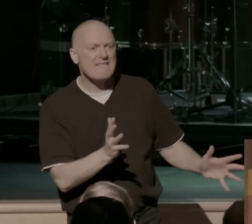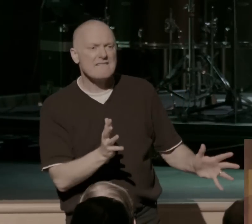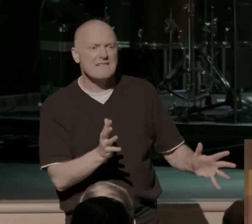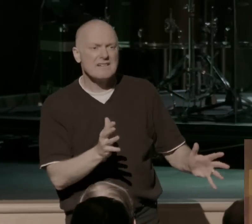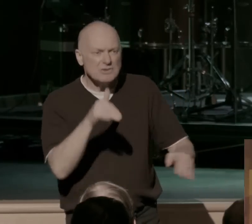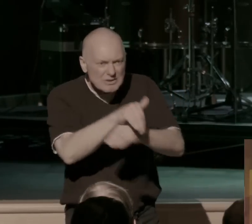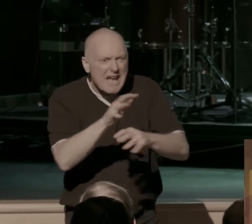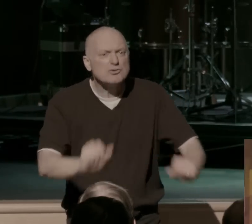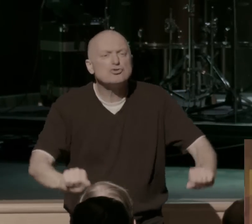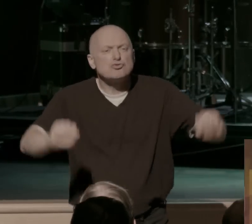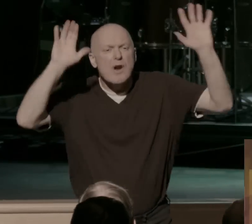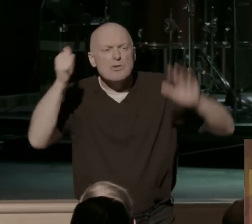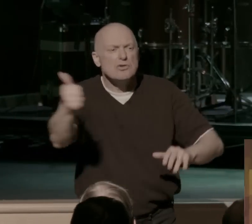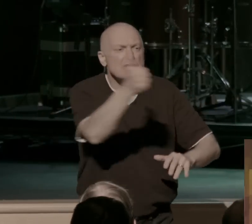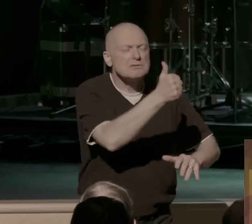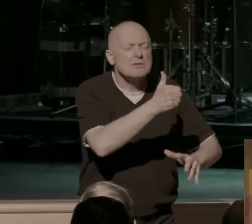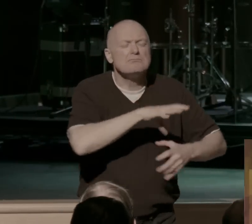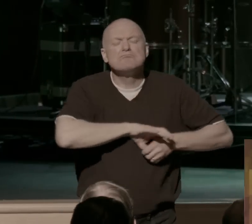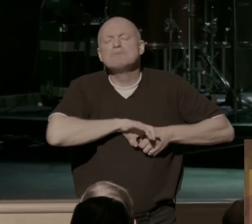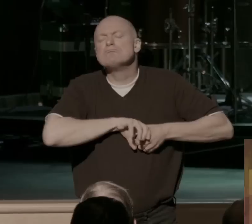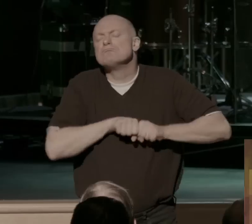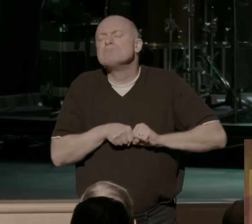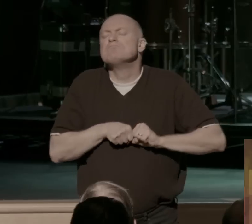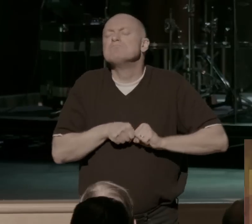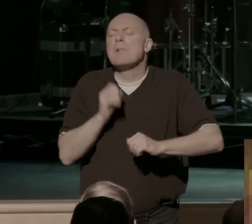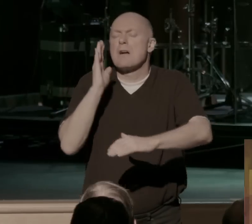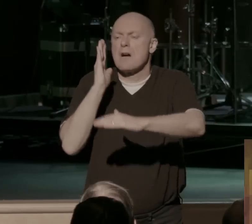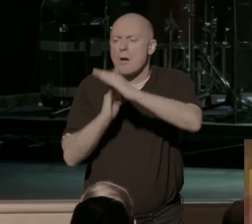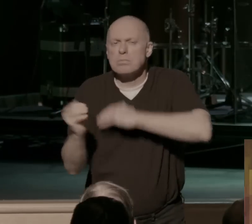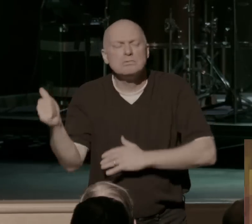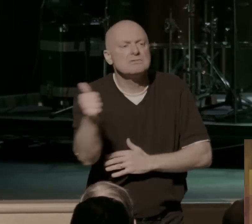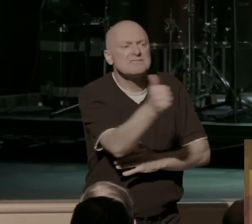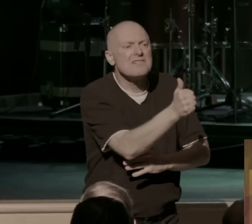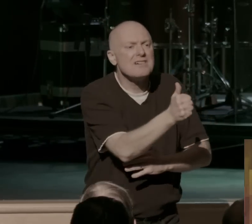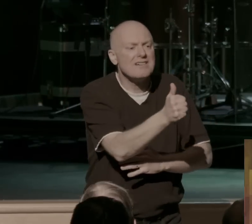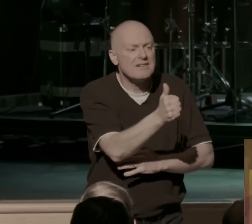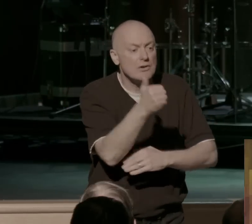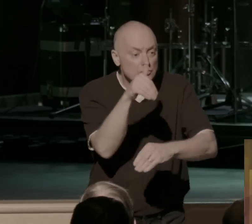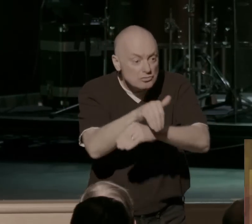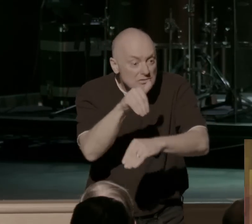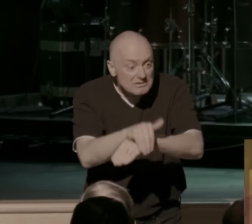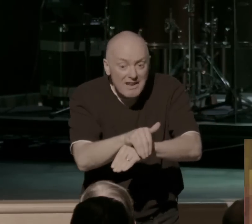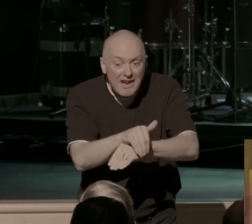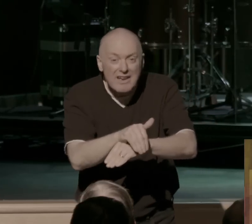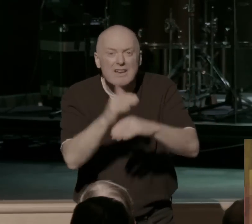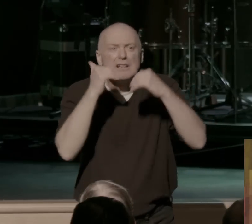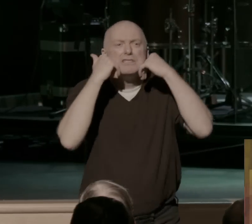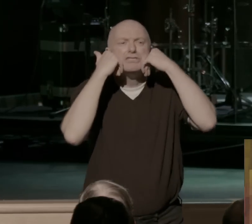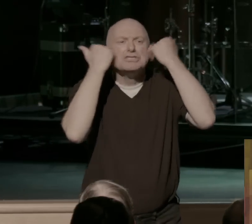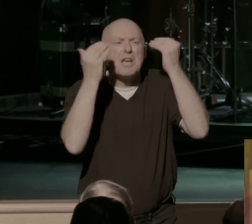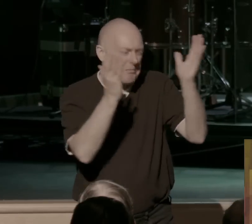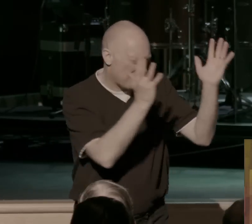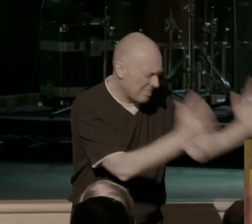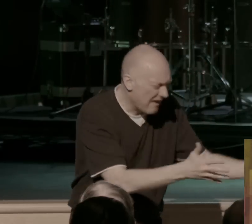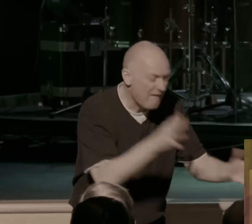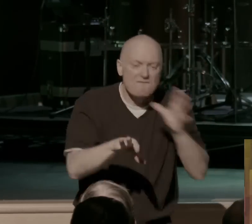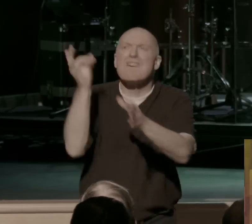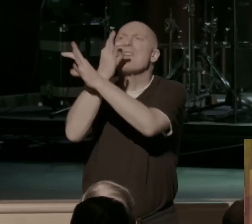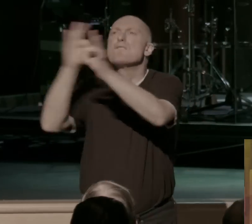humility. Maybe tonight, do you need to leave shame and find freedom? Do you need to leave faking it and drop the mask and